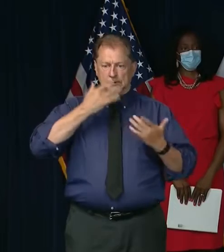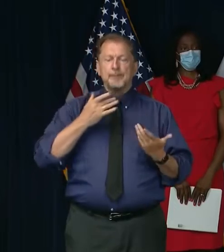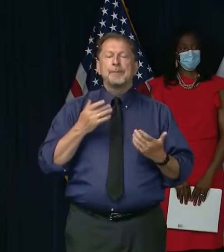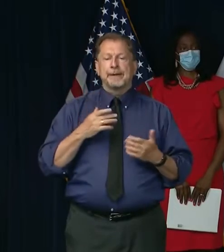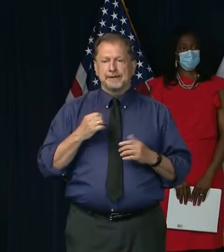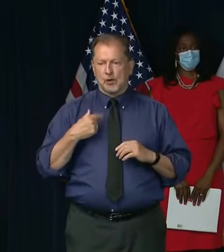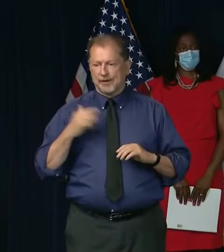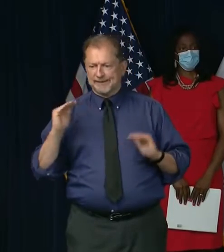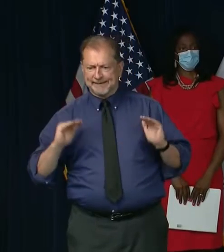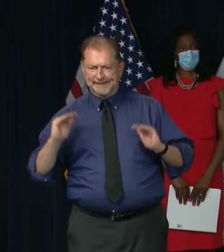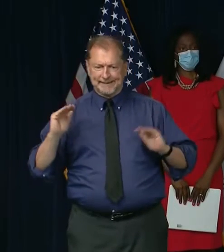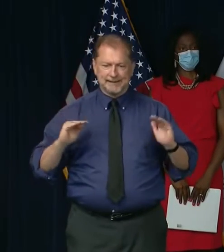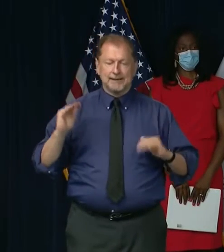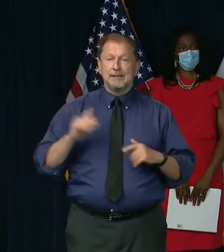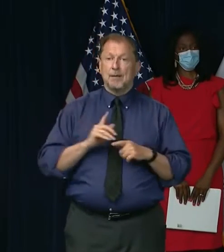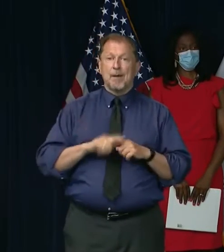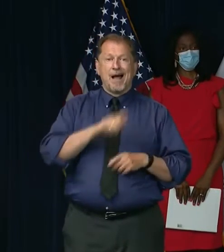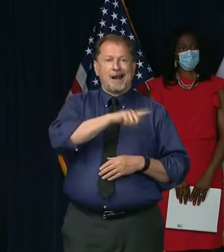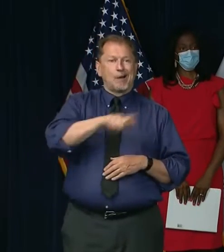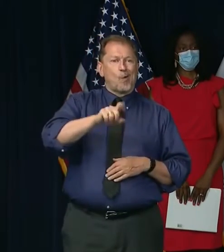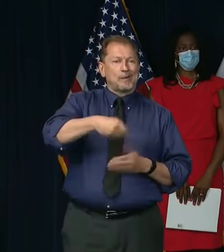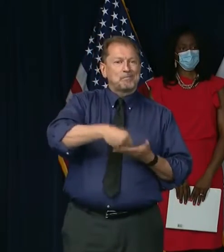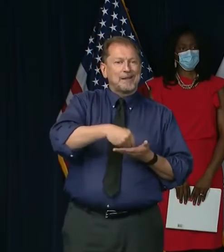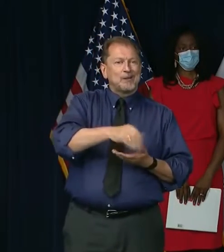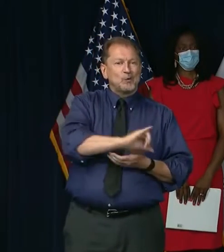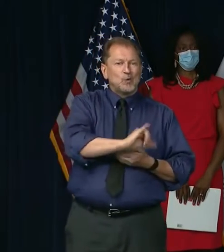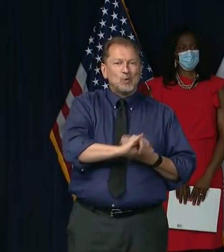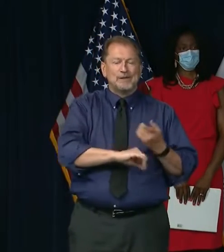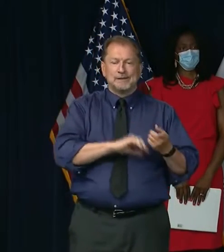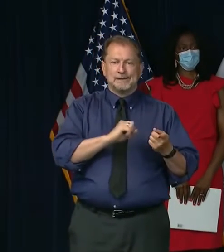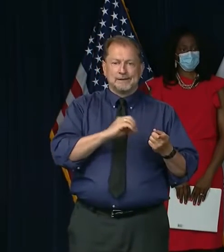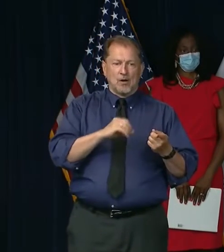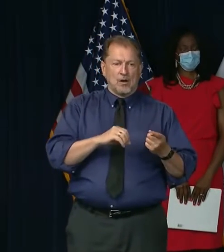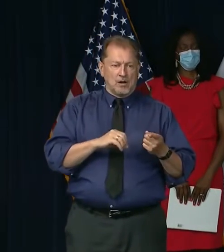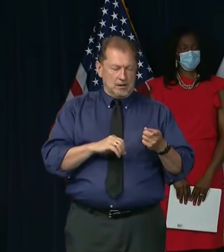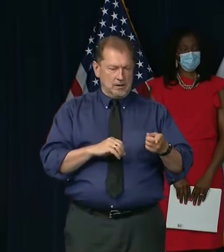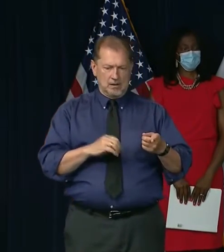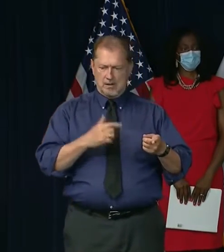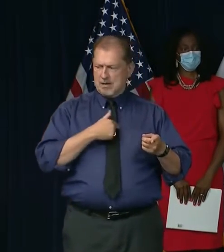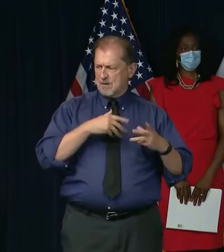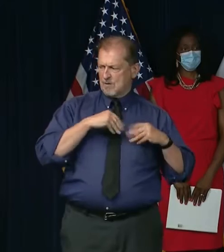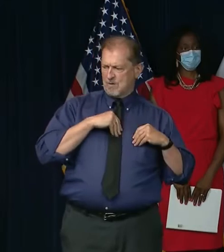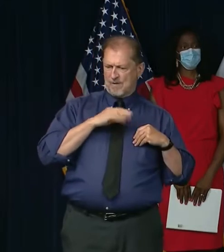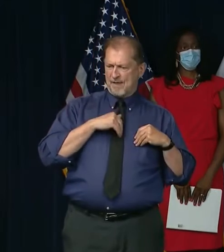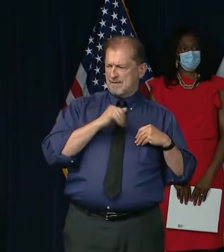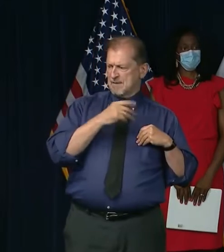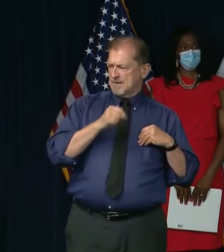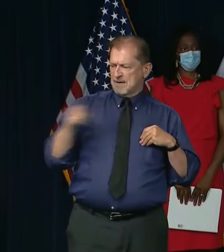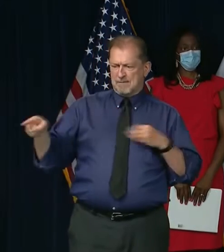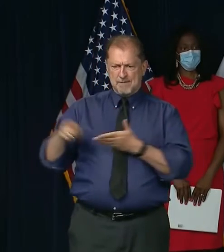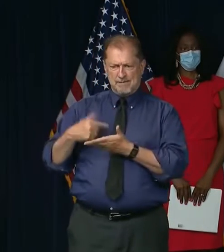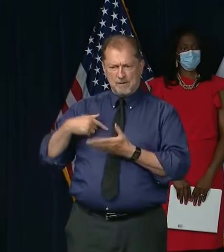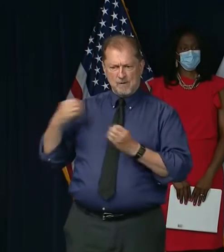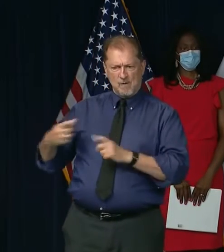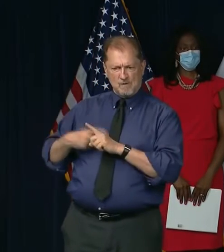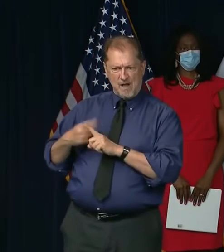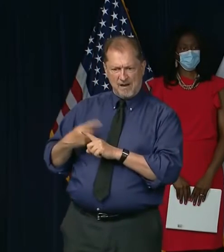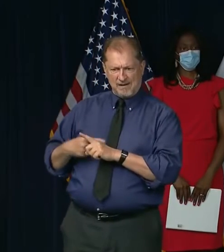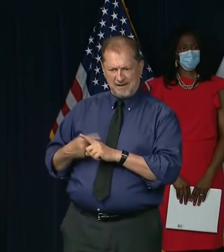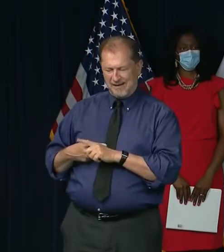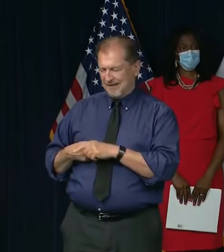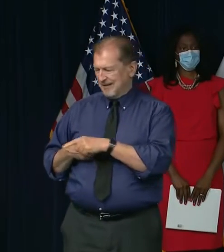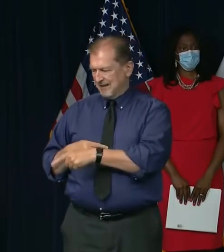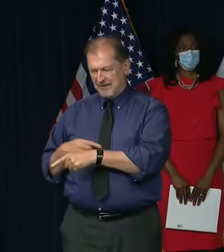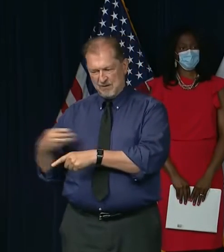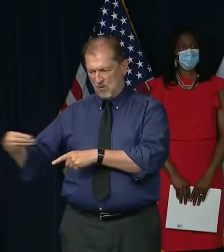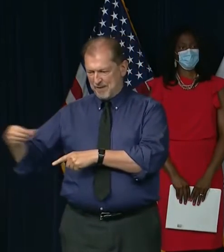we're trying to balance the interests of the people who own those properties with the people who rent from those properties by giving